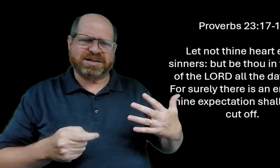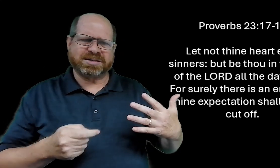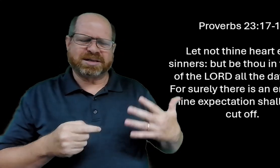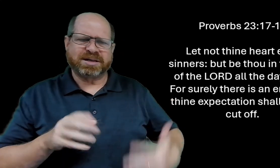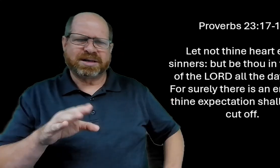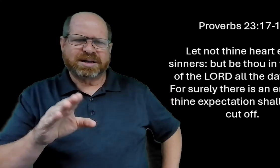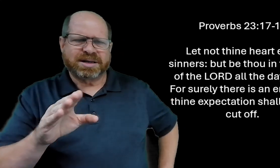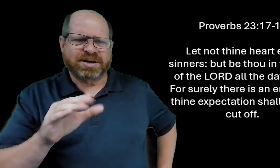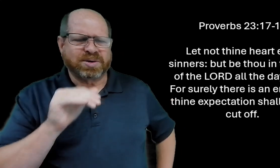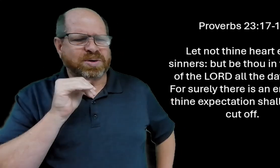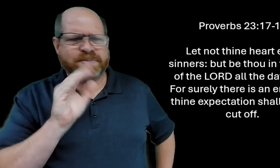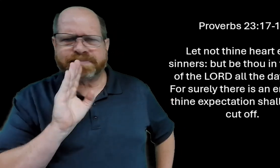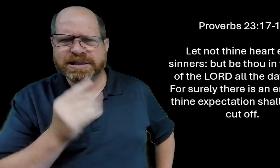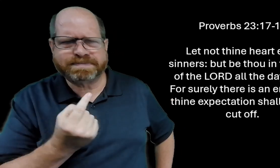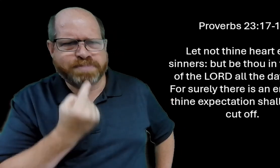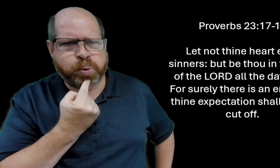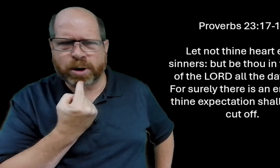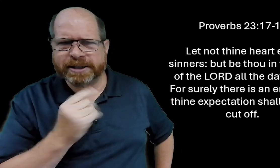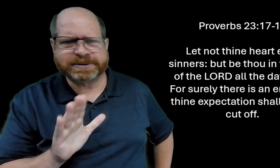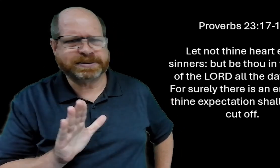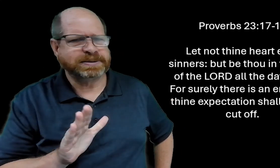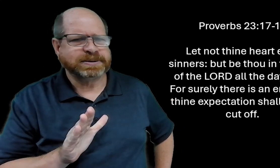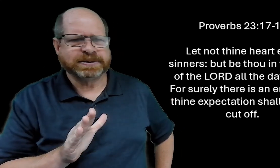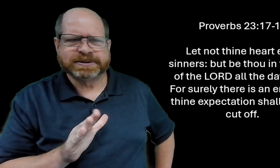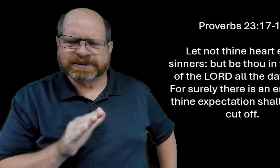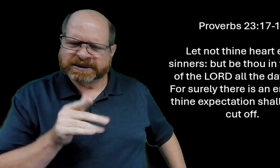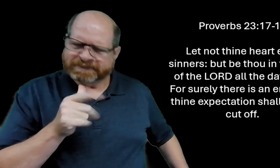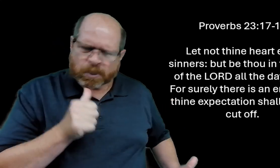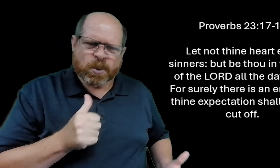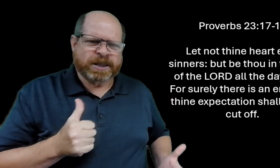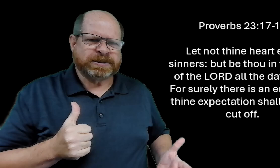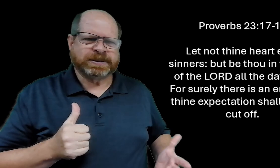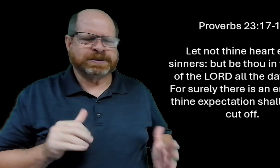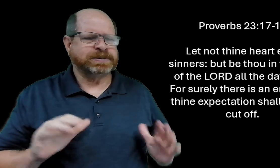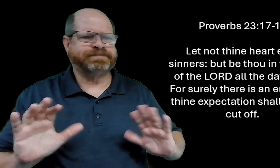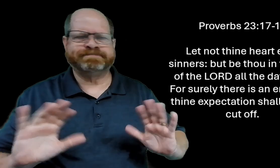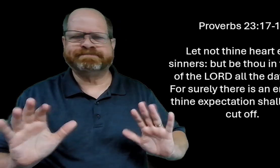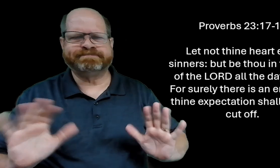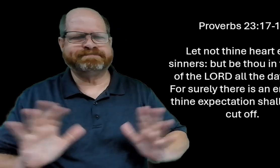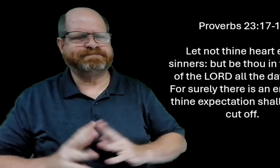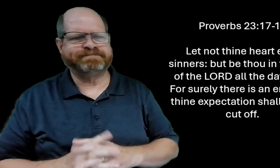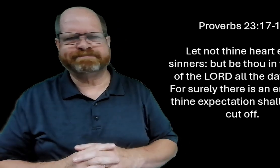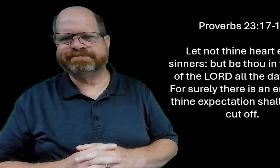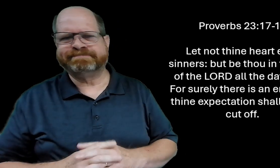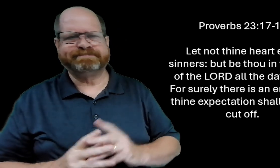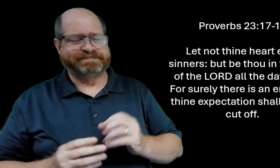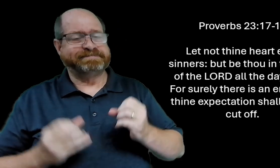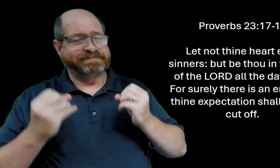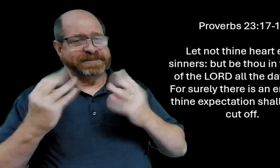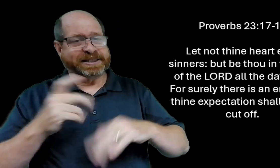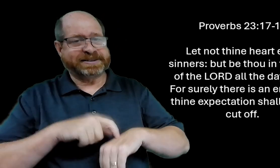i want all the things from him so don't be disappointed really try not to be